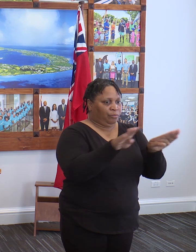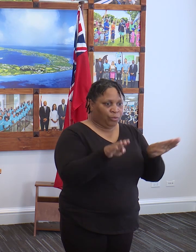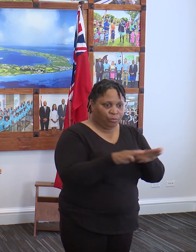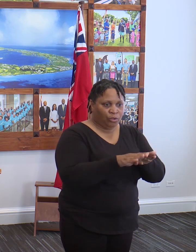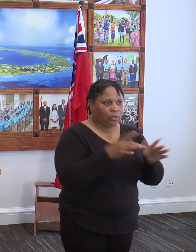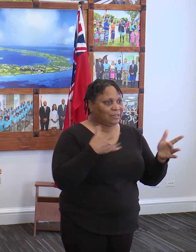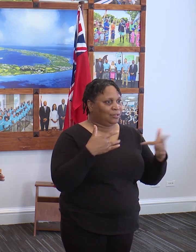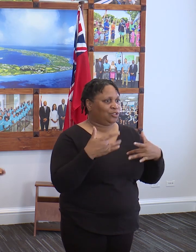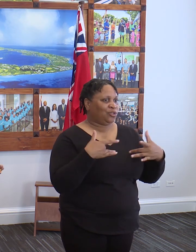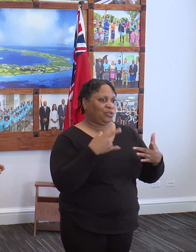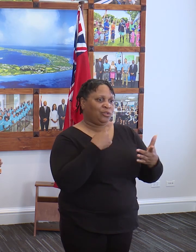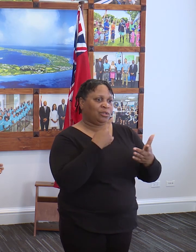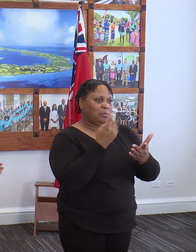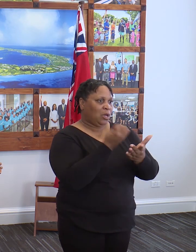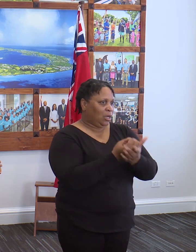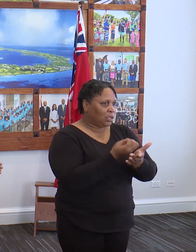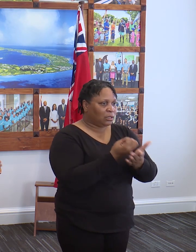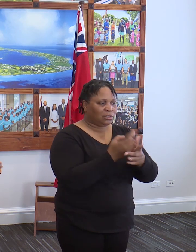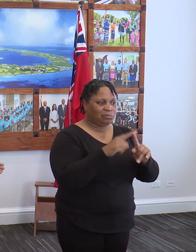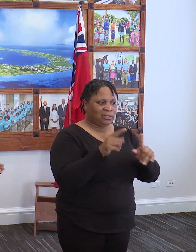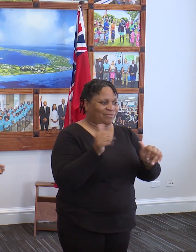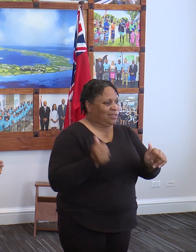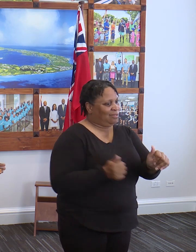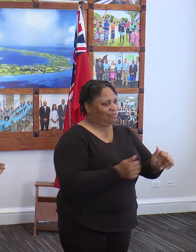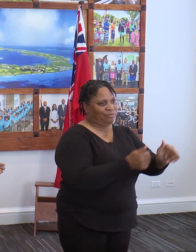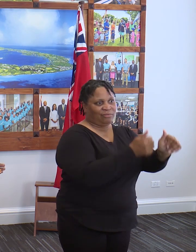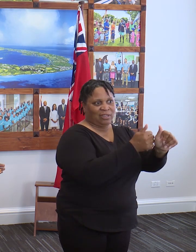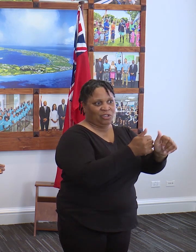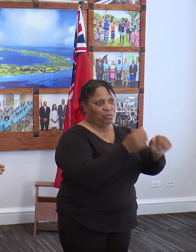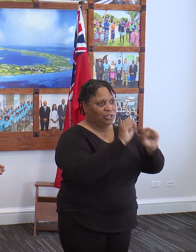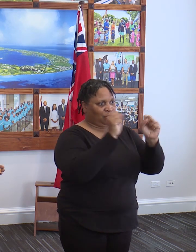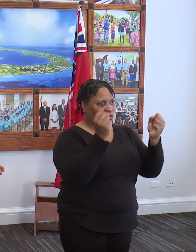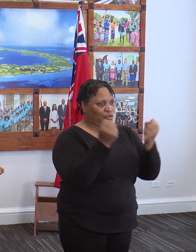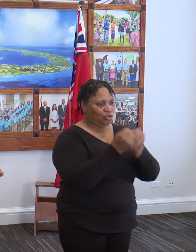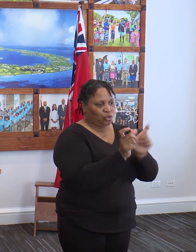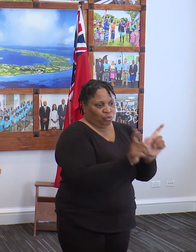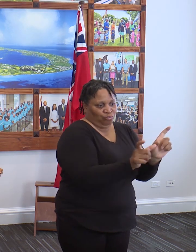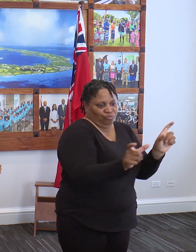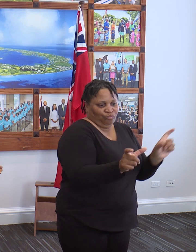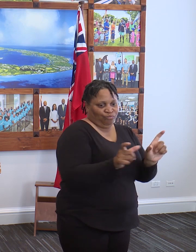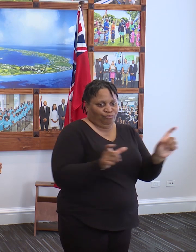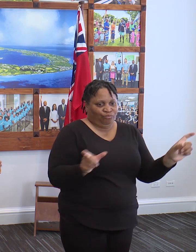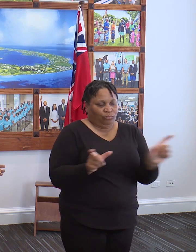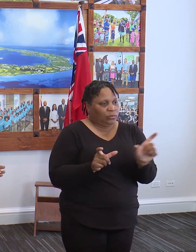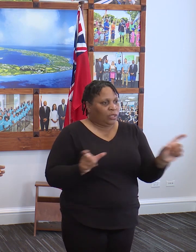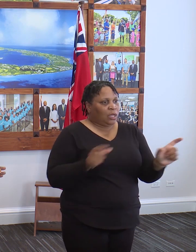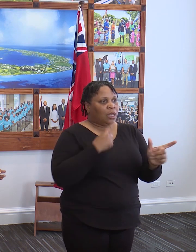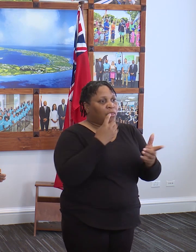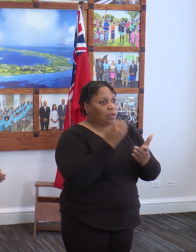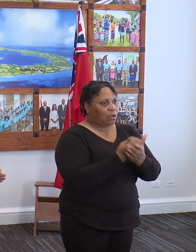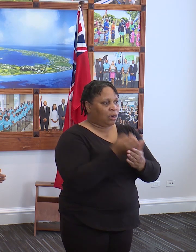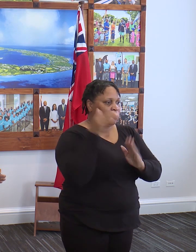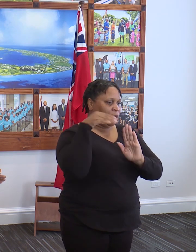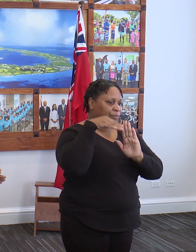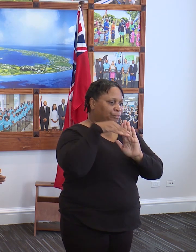But if people are not following social distancing guidelines, the economy will get worse.